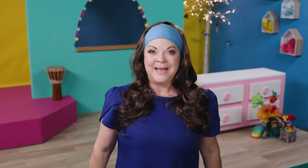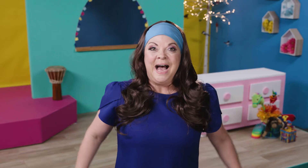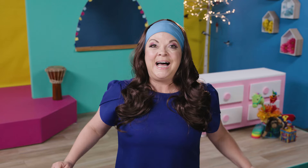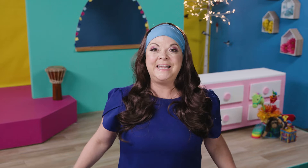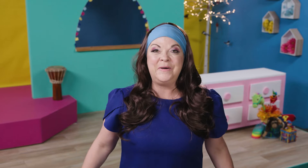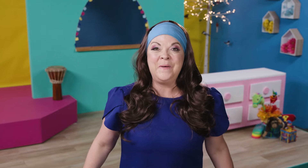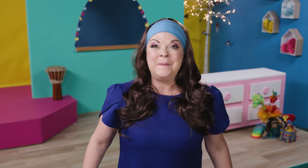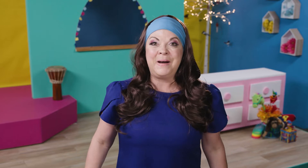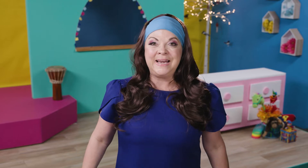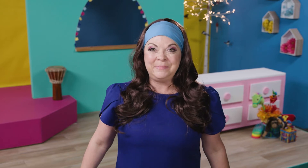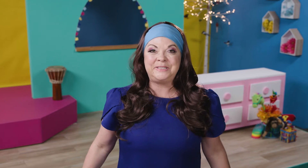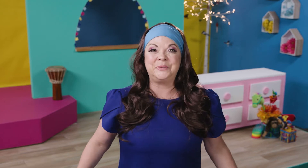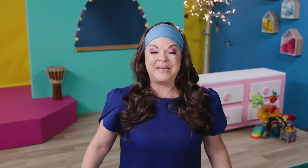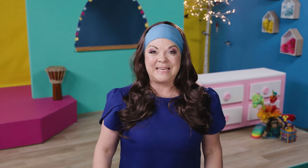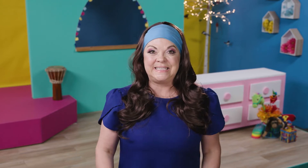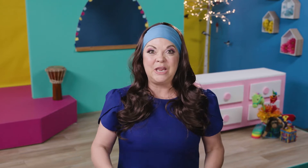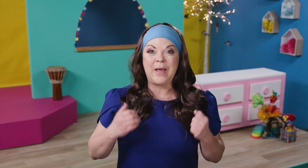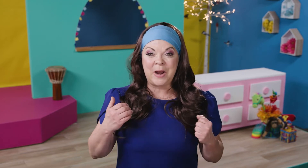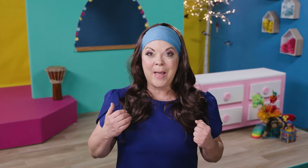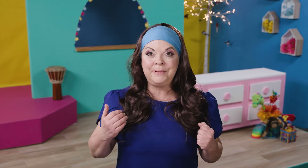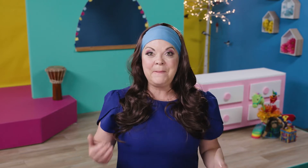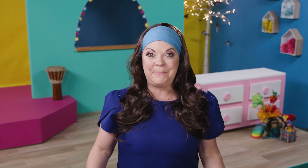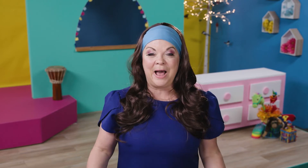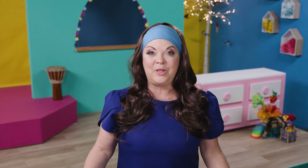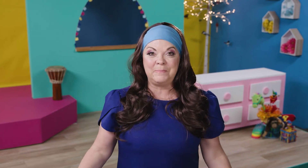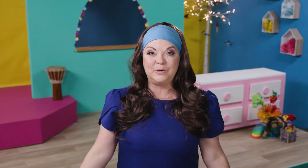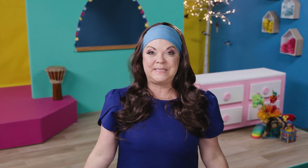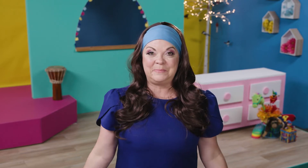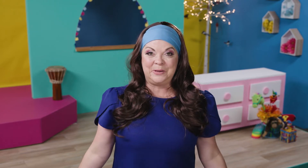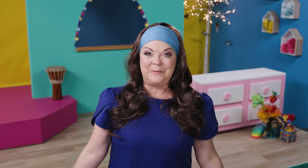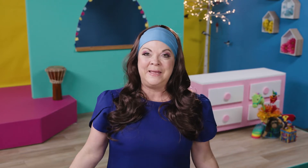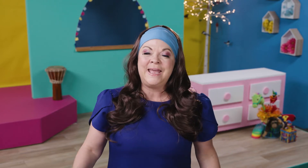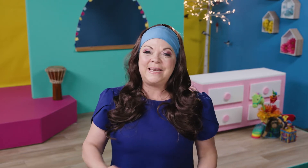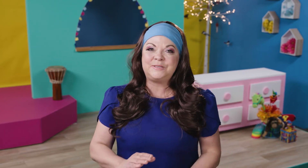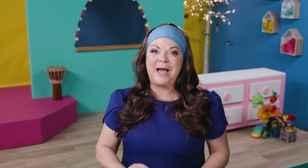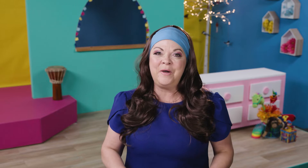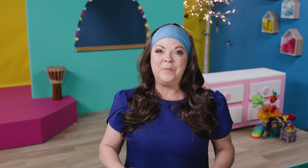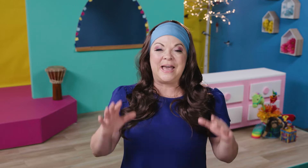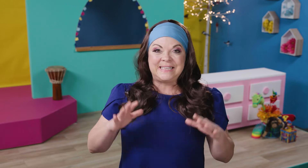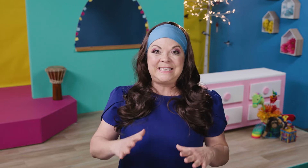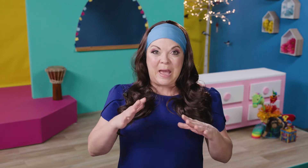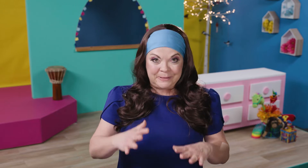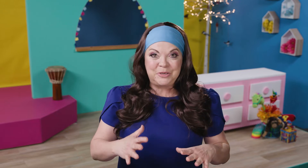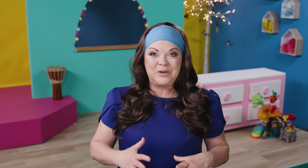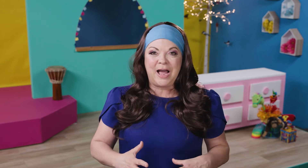Hello, my name is Serena Candelo and I play Belle on Mosey and Moo. It is my hope that this episode guide